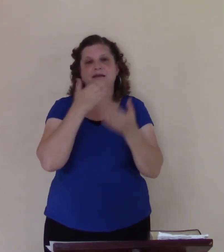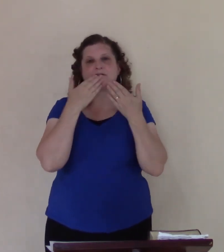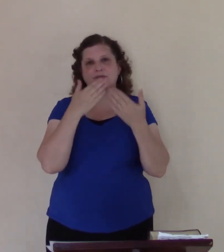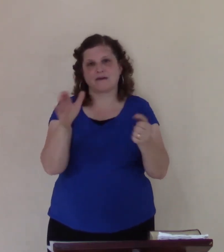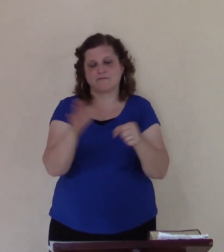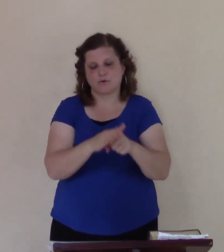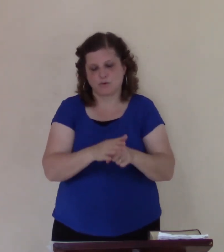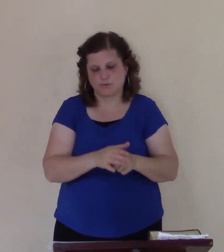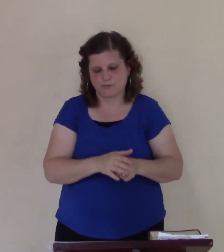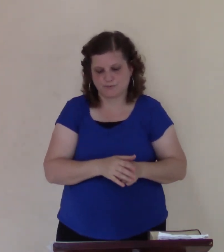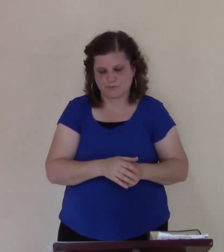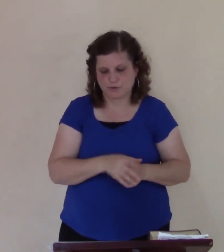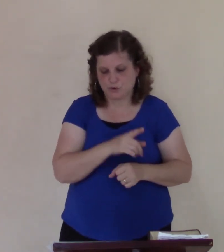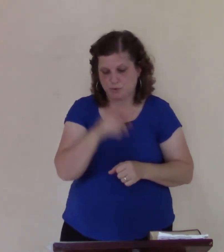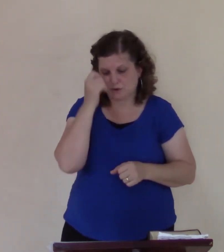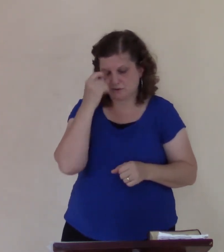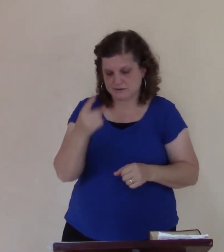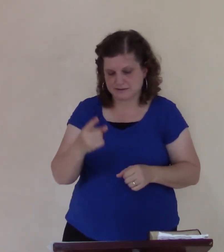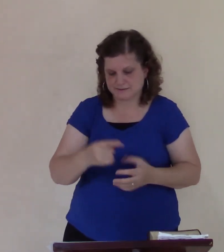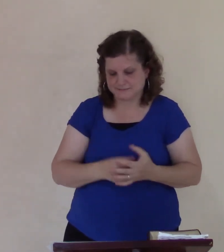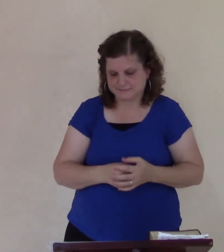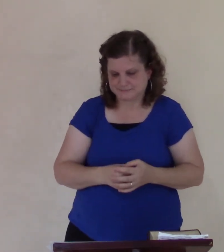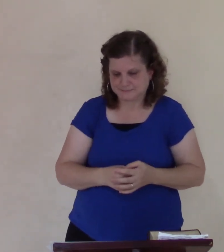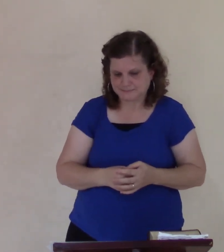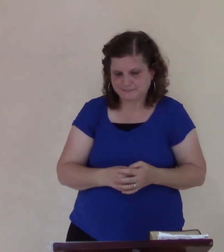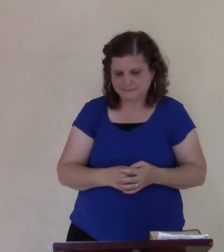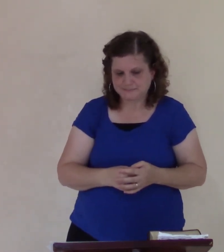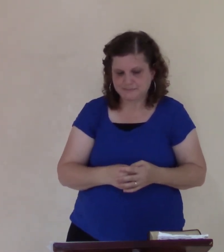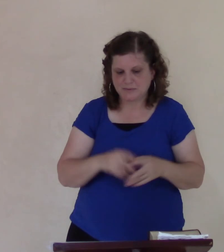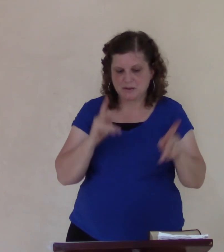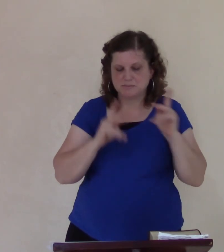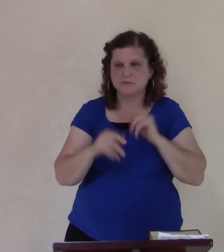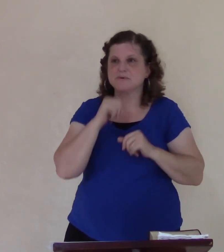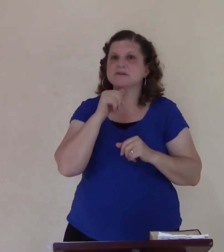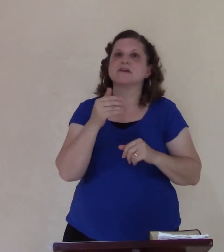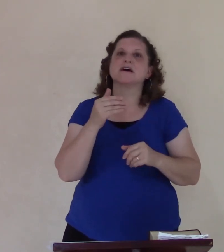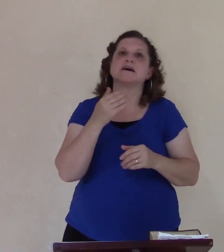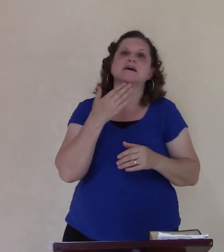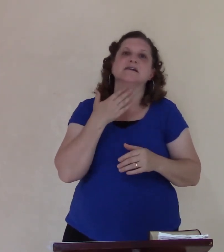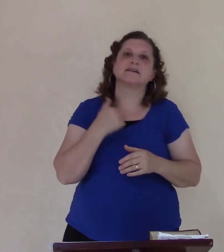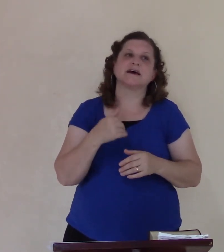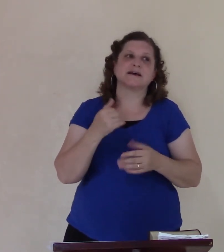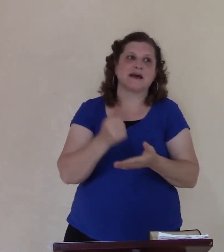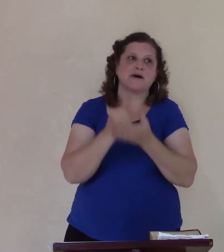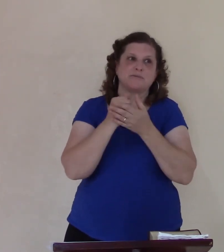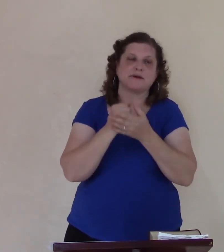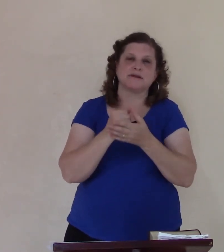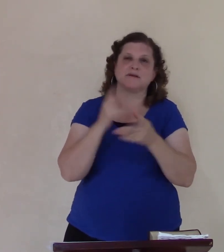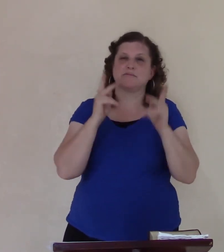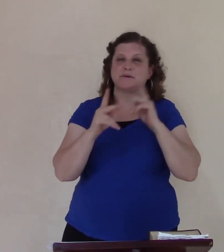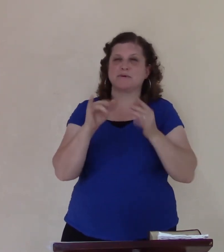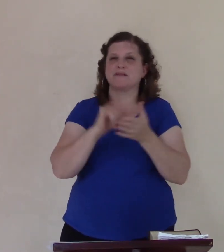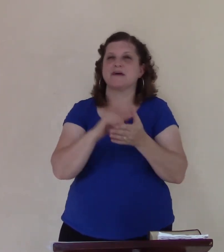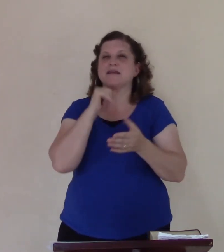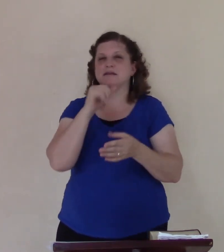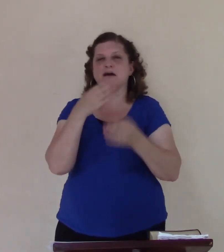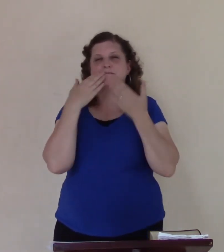you did not thank you yeah people don't like to be unthankful move okay we don't like that